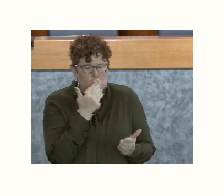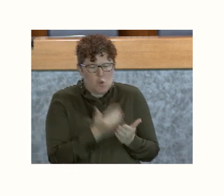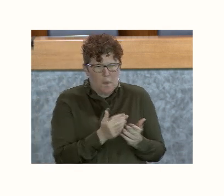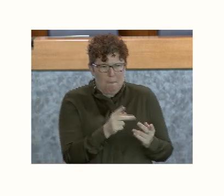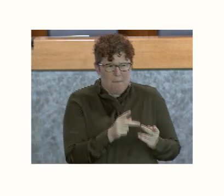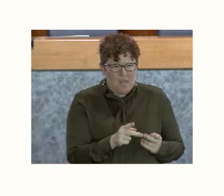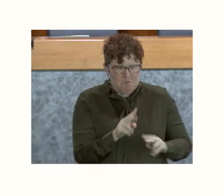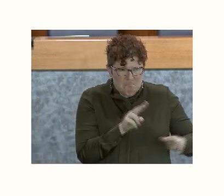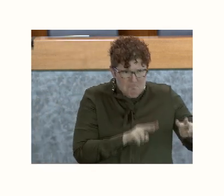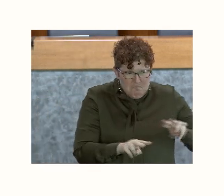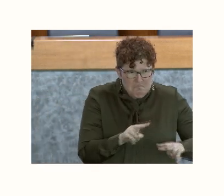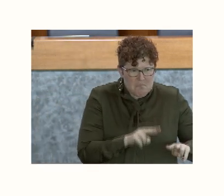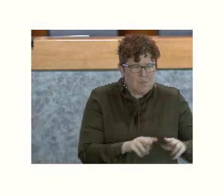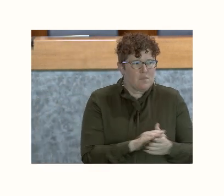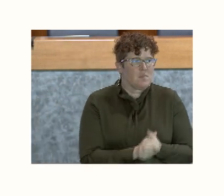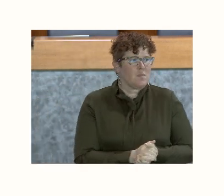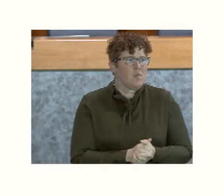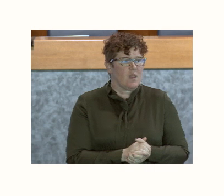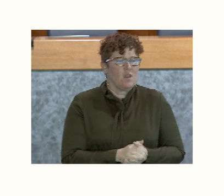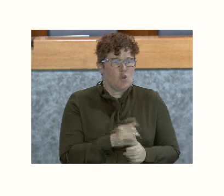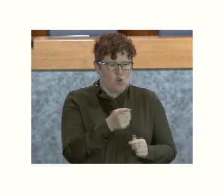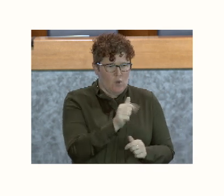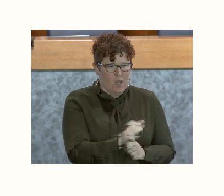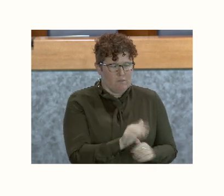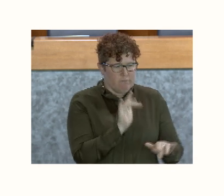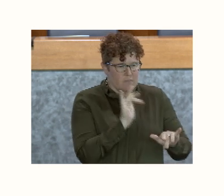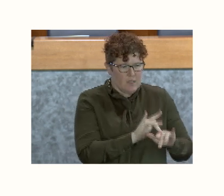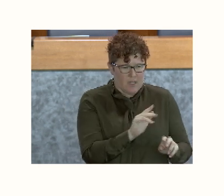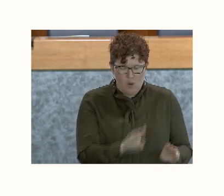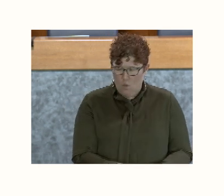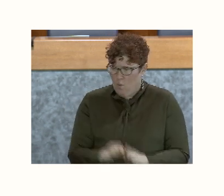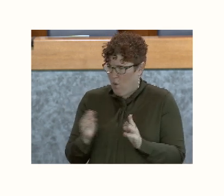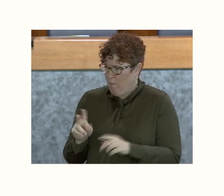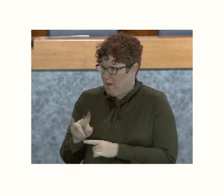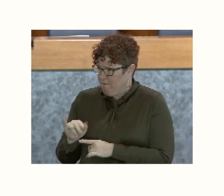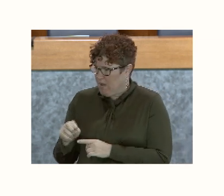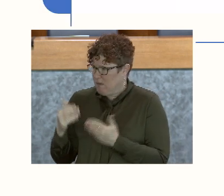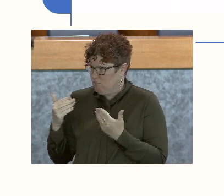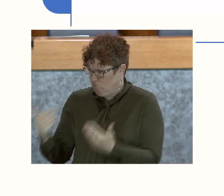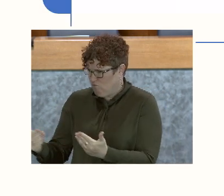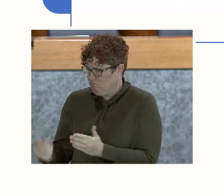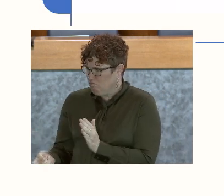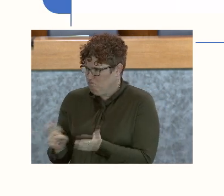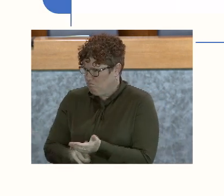start and that will also take you to Vine link to register. So that's another way to access the service.